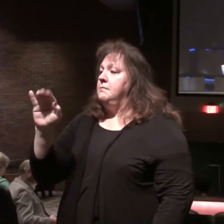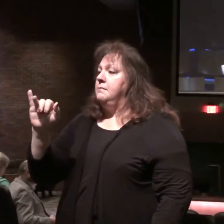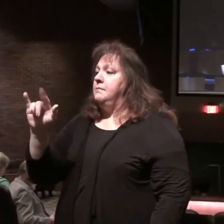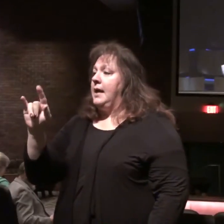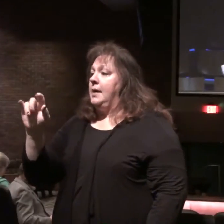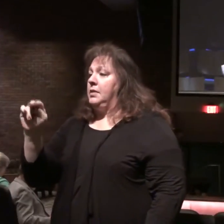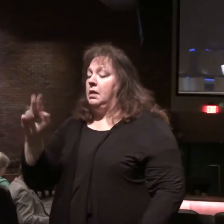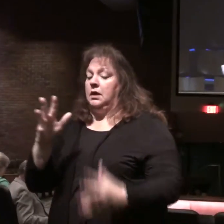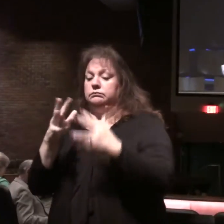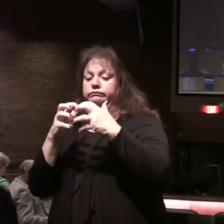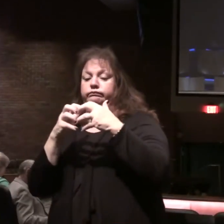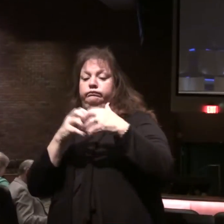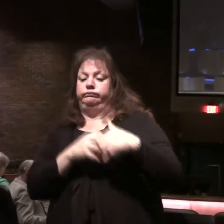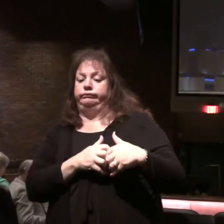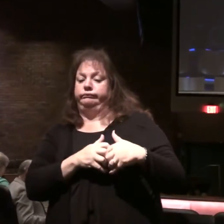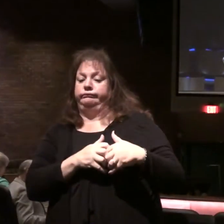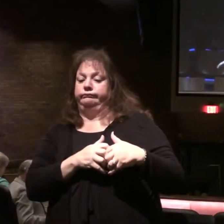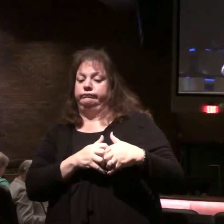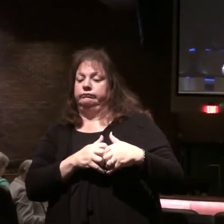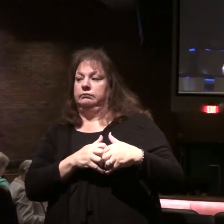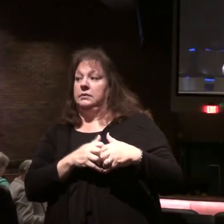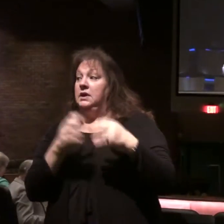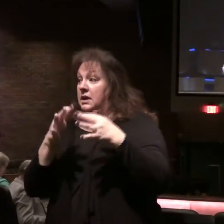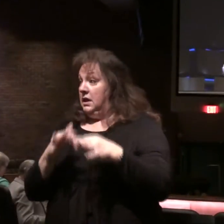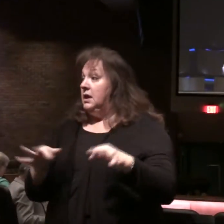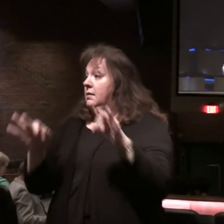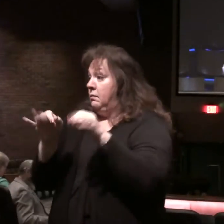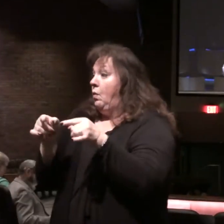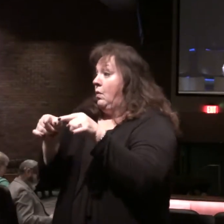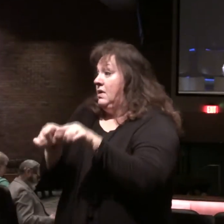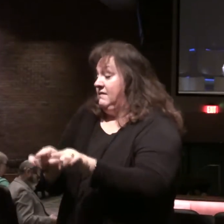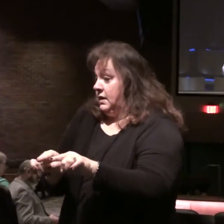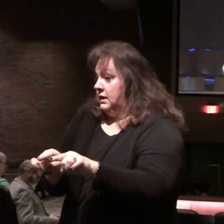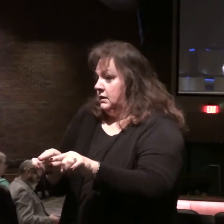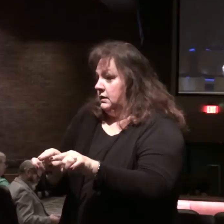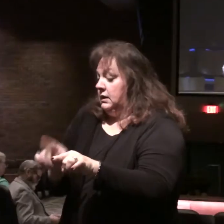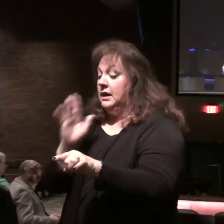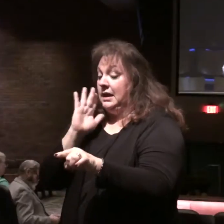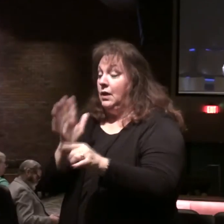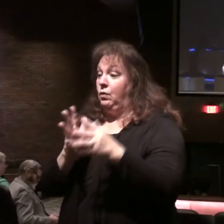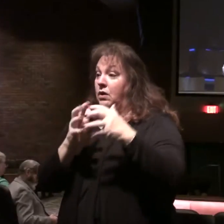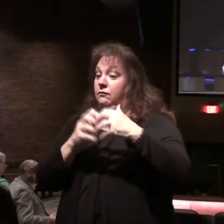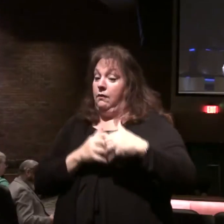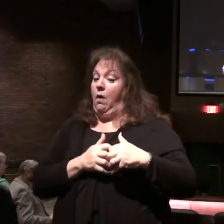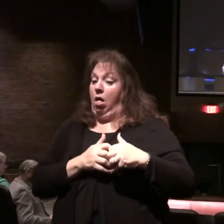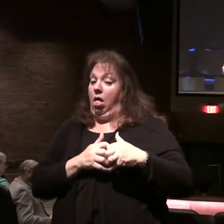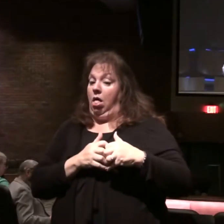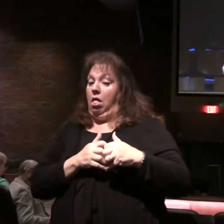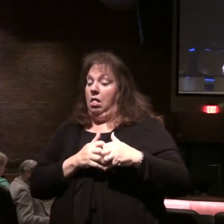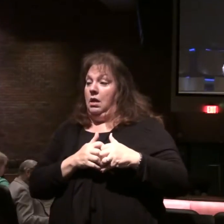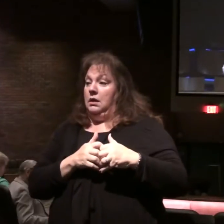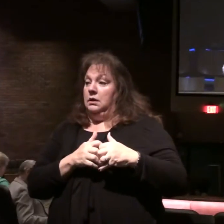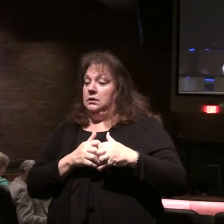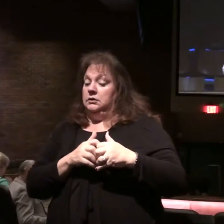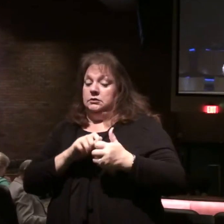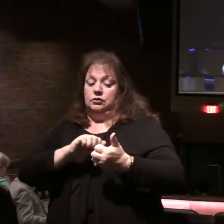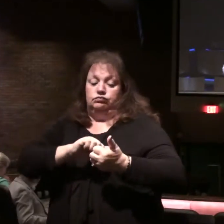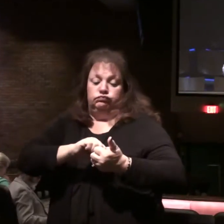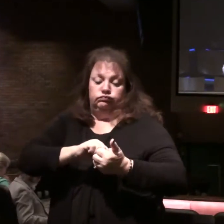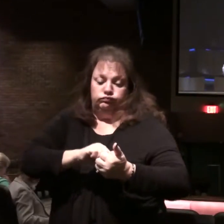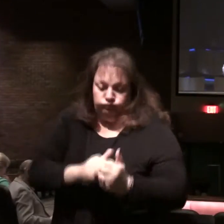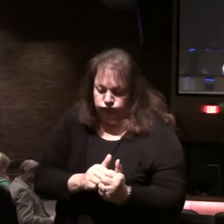Very important event. Just mentioned here, it will fall. It will be defeated, crushed.